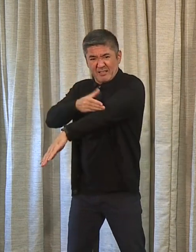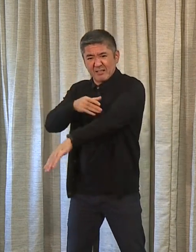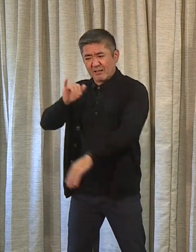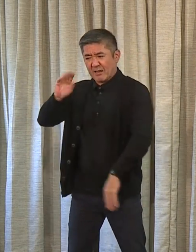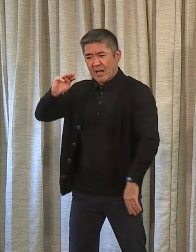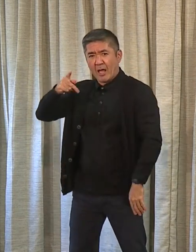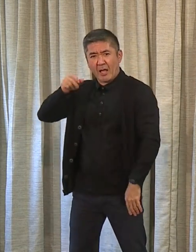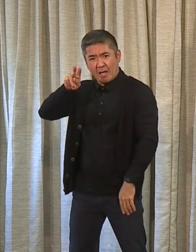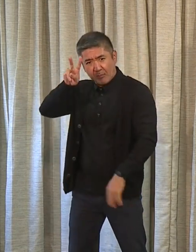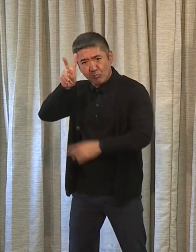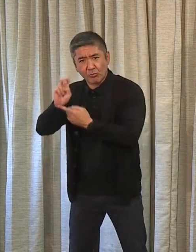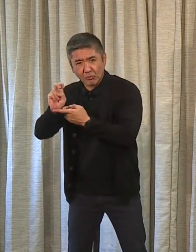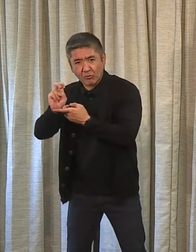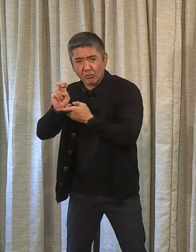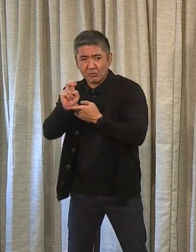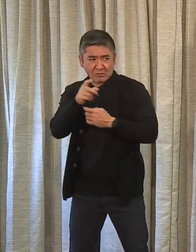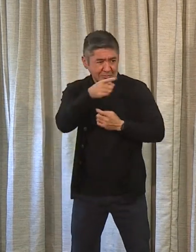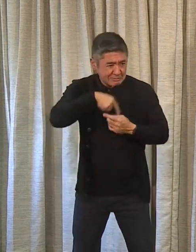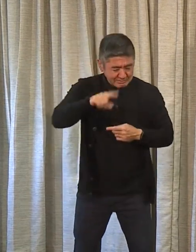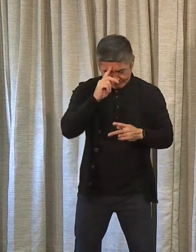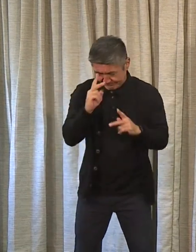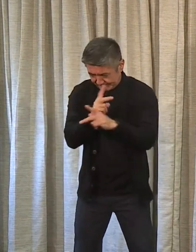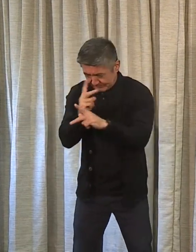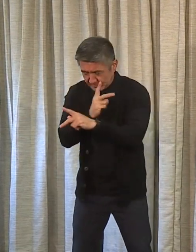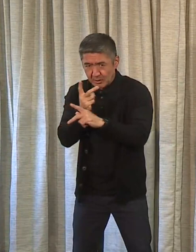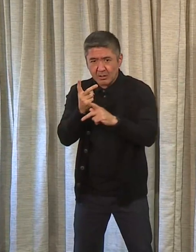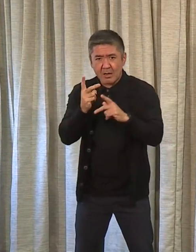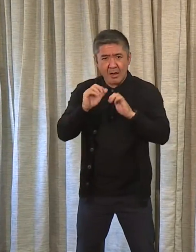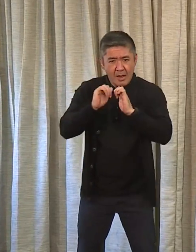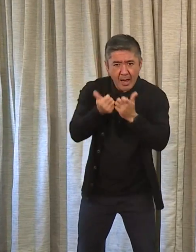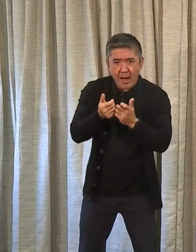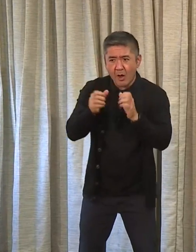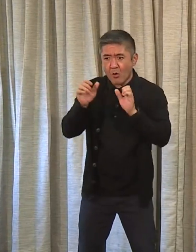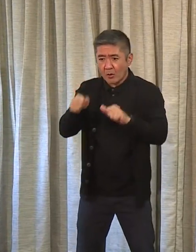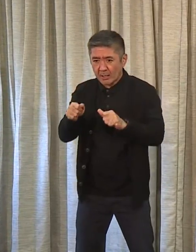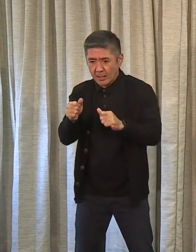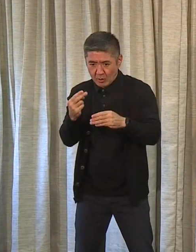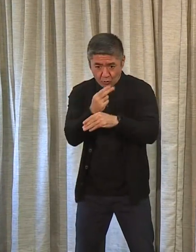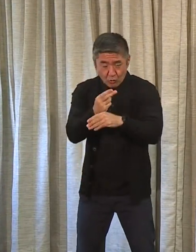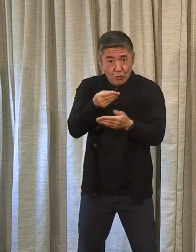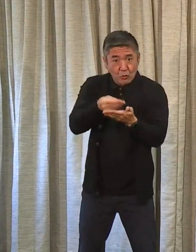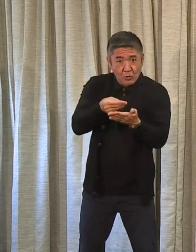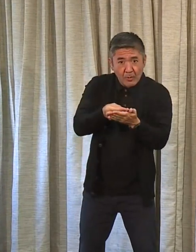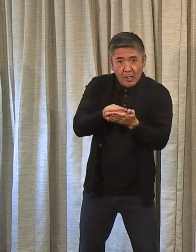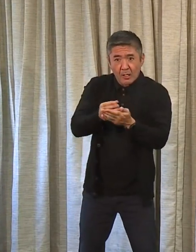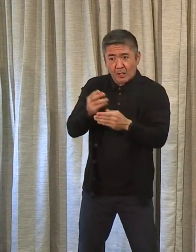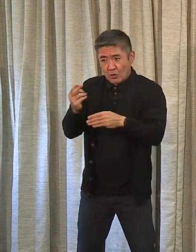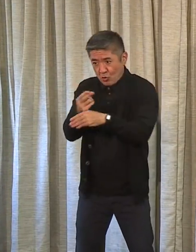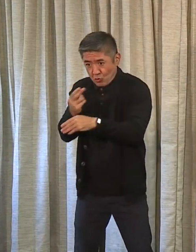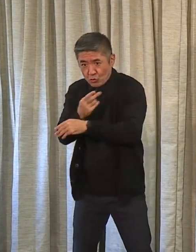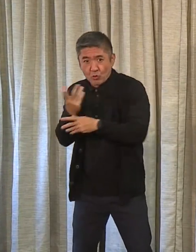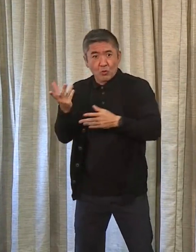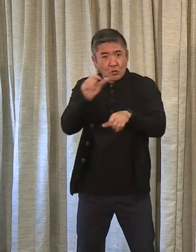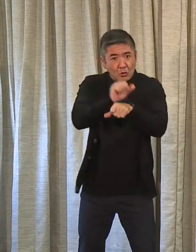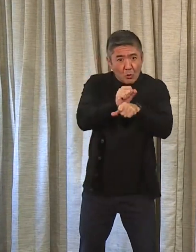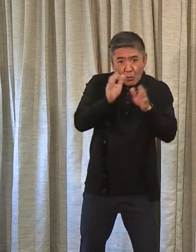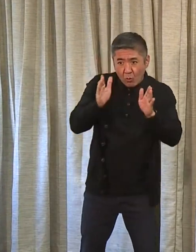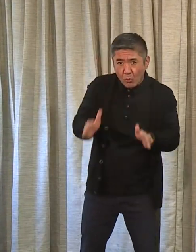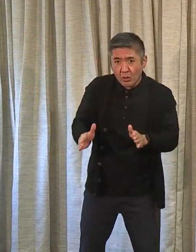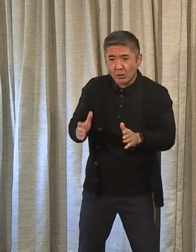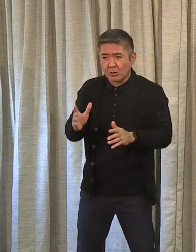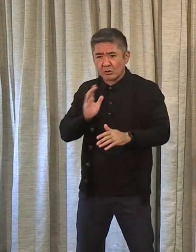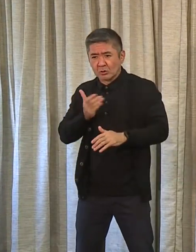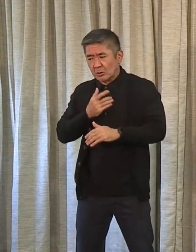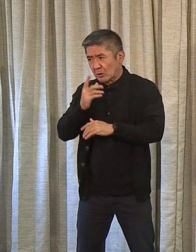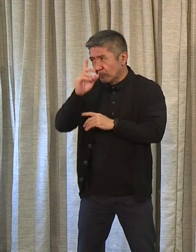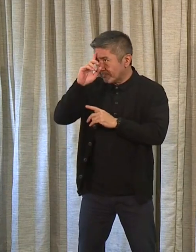And that's everything that we try to do in looking at how we were going to deploy monies and our human resources, if you will, our intellects,